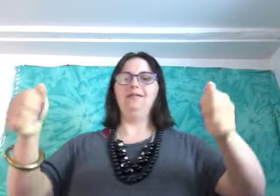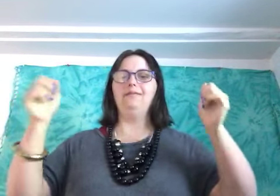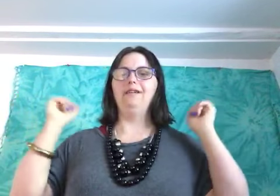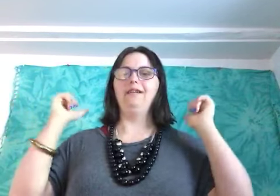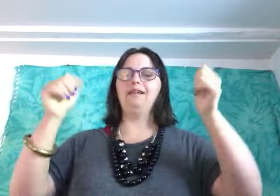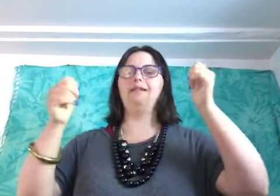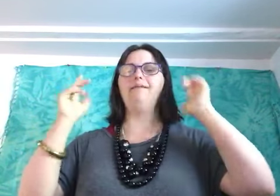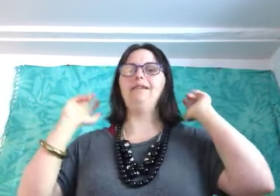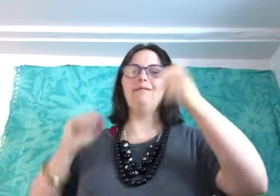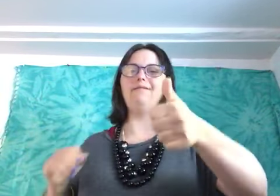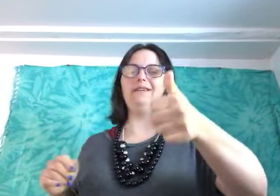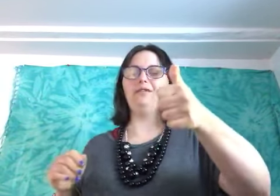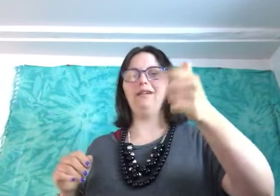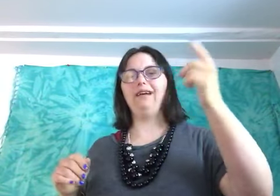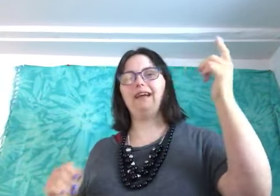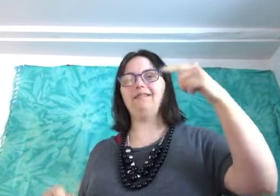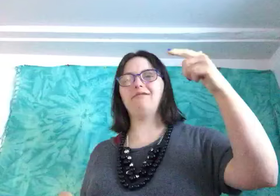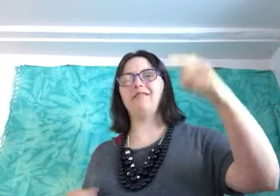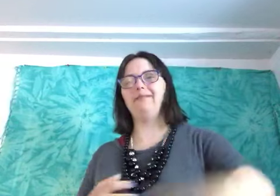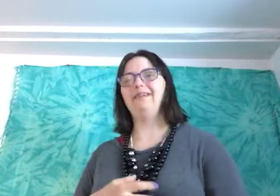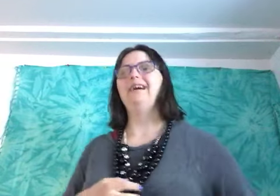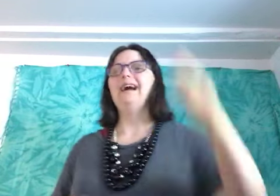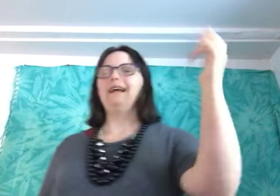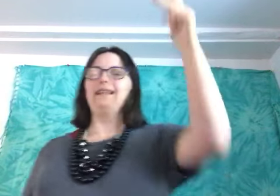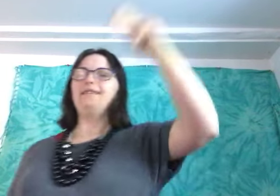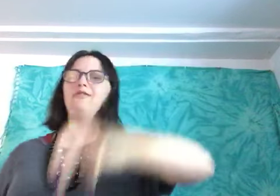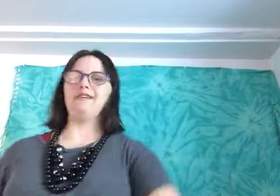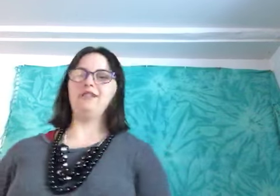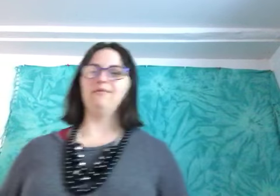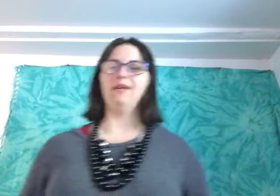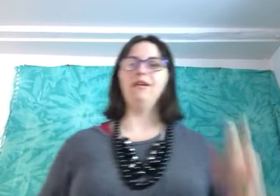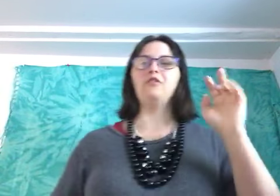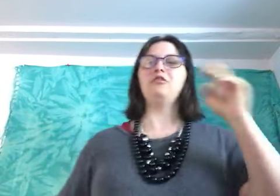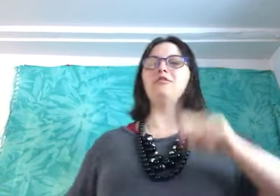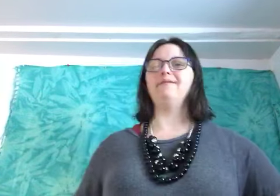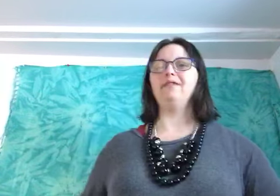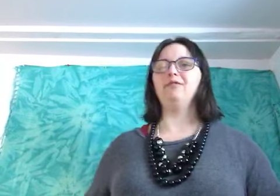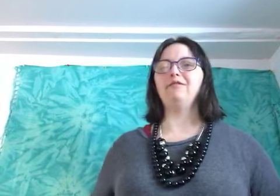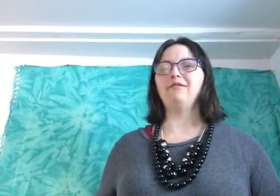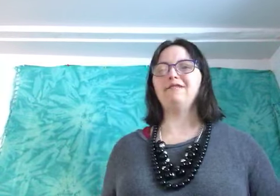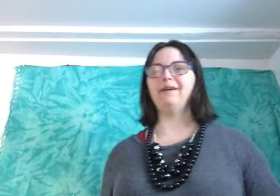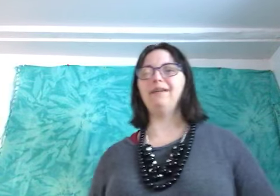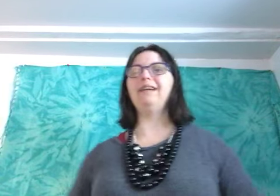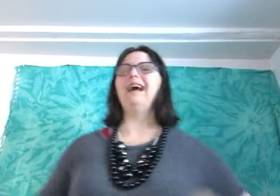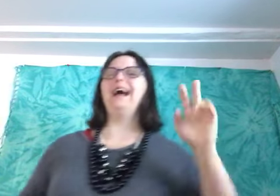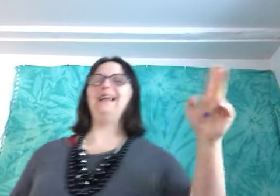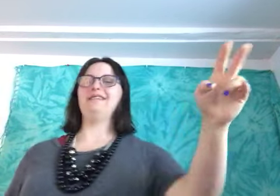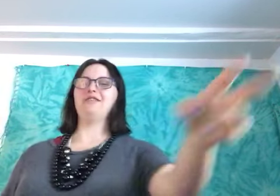uh give this video a like and subscribe click the notification bell share this video with your friends family and let's